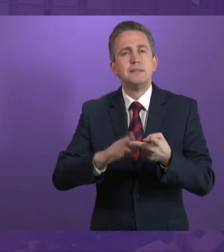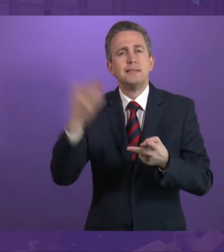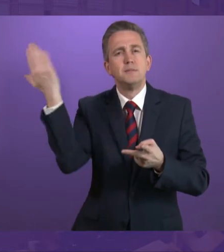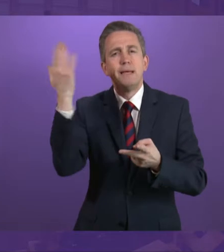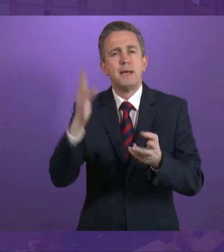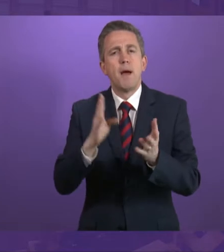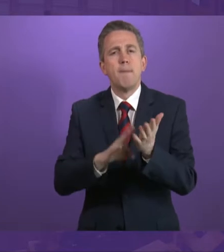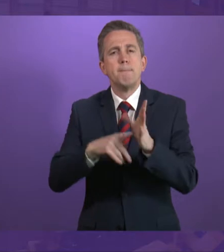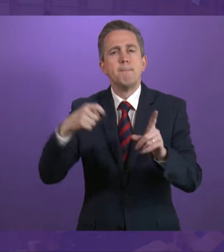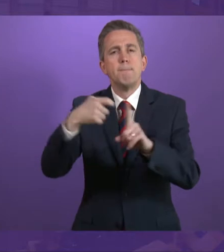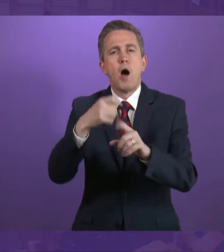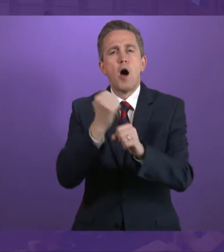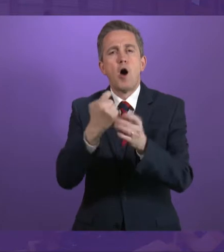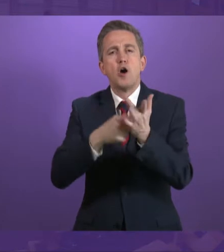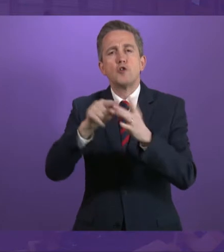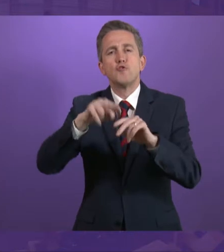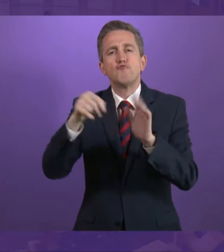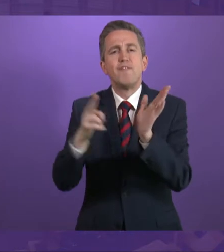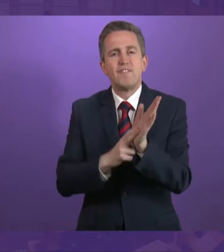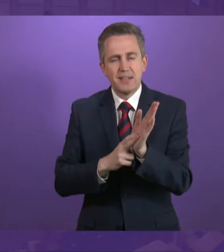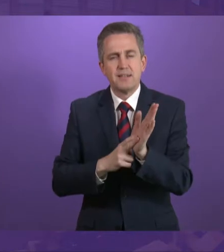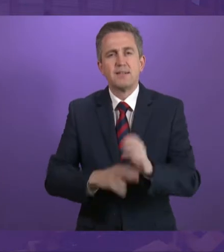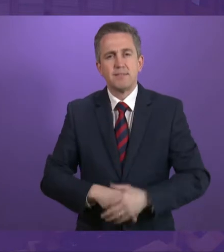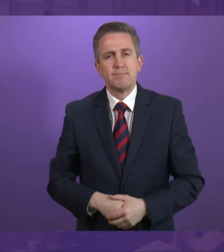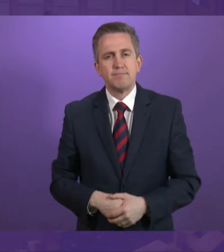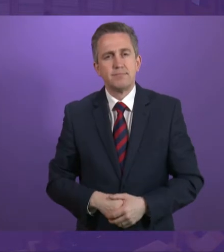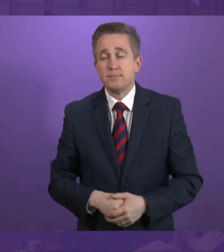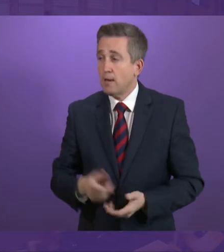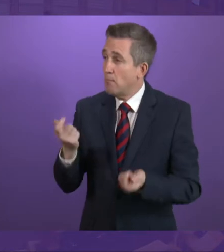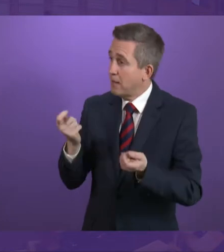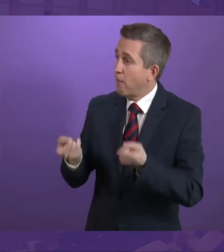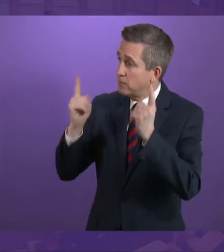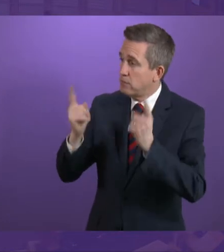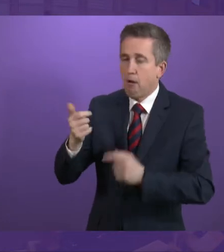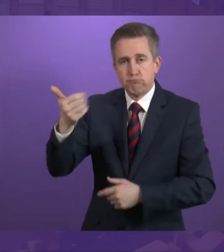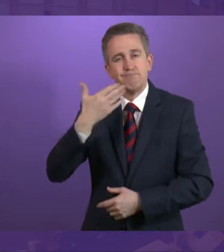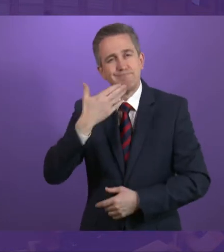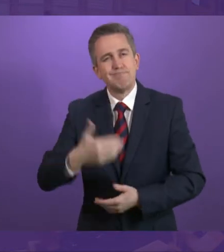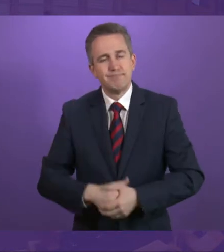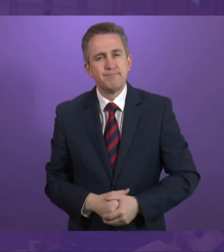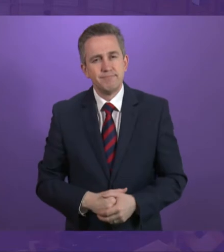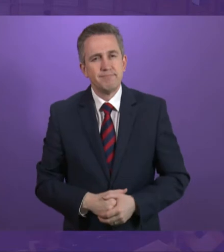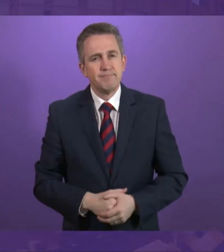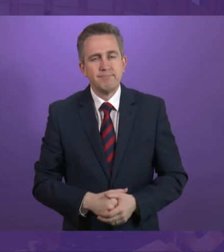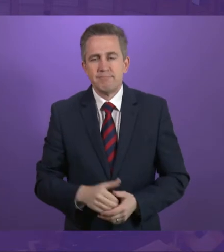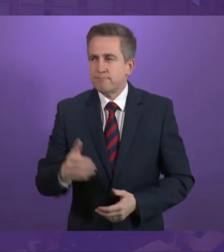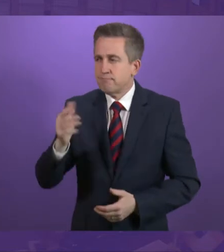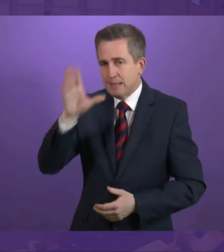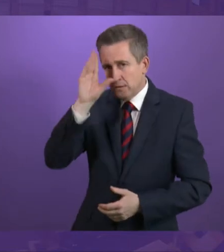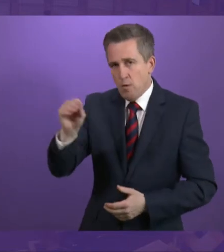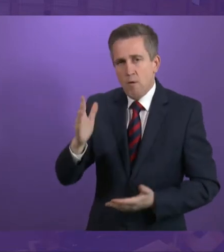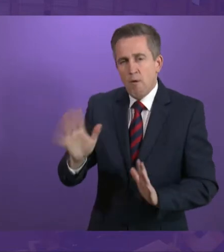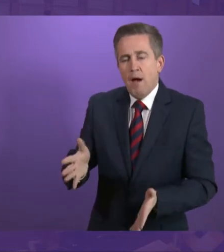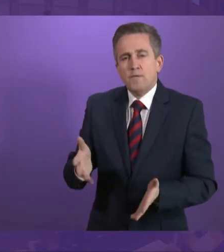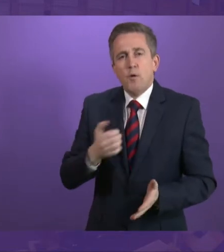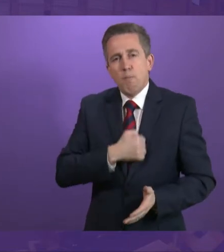by Annabelle Ewing. Mr Griffin, please. Thank you, President Officer. At the outset, I'd just like to apologise to you, President Officer, and to the